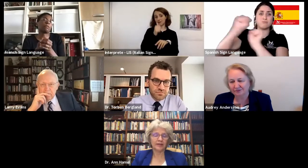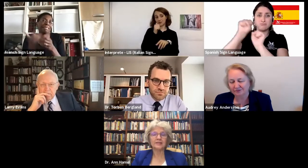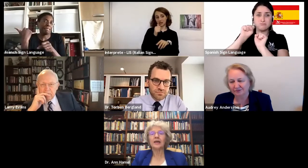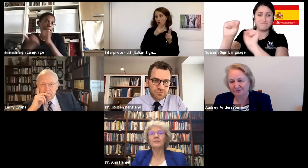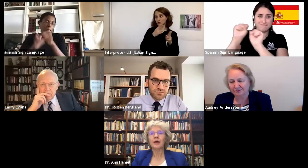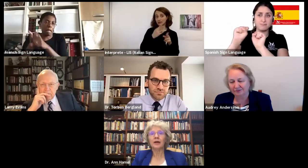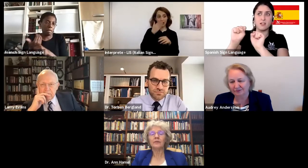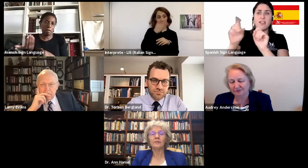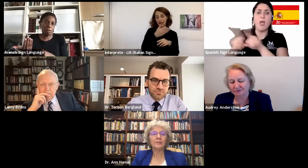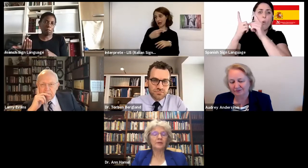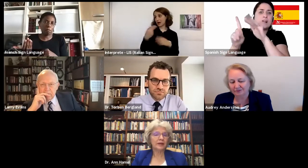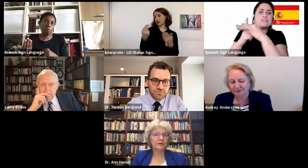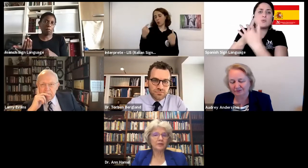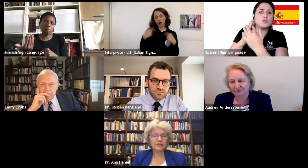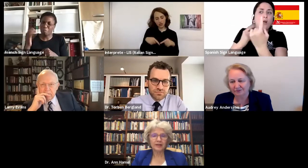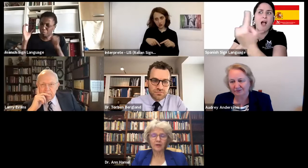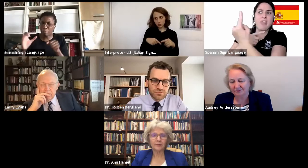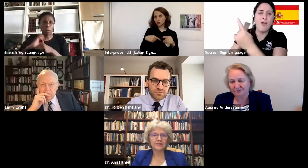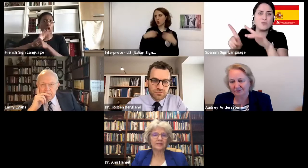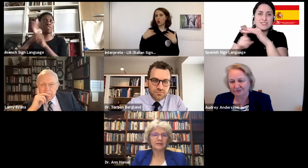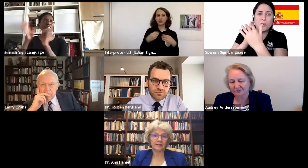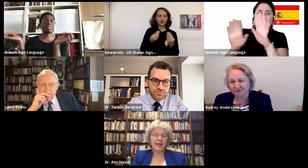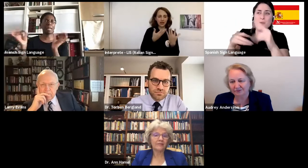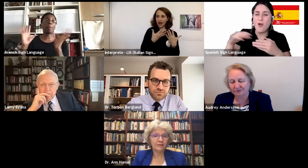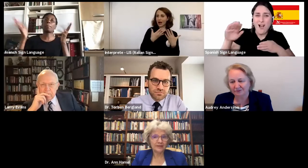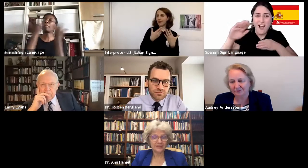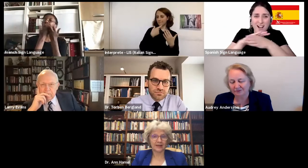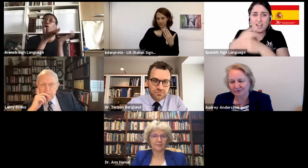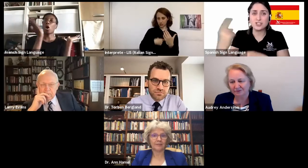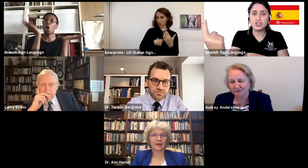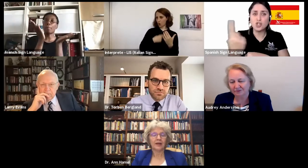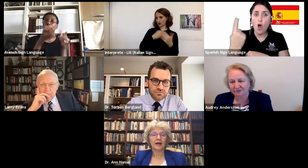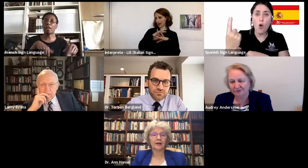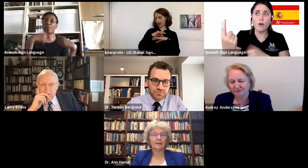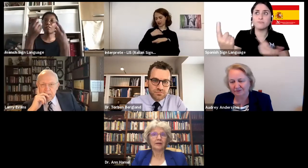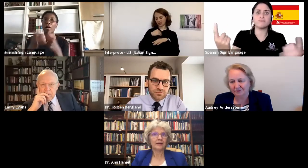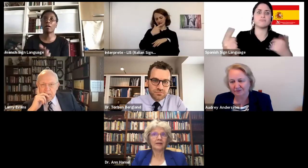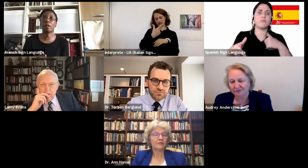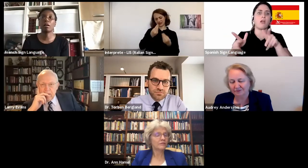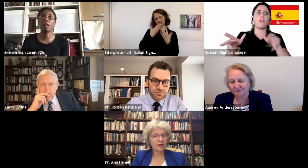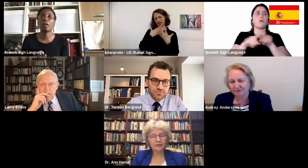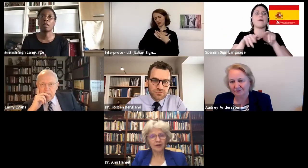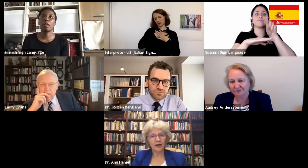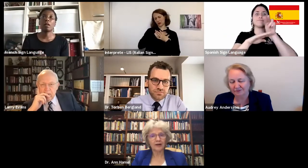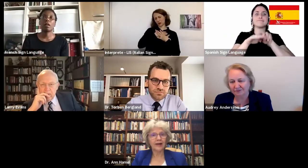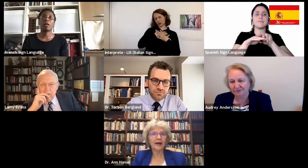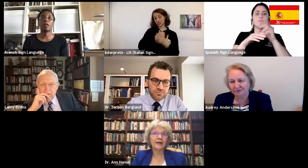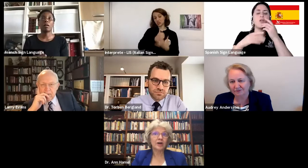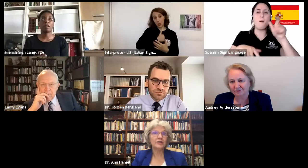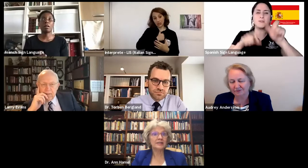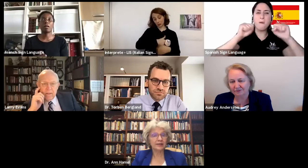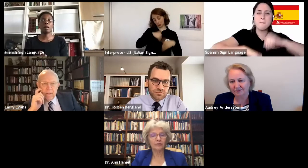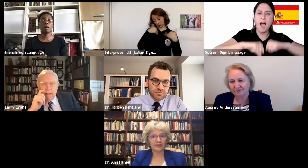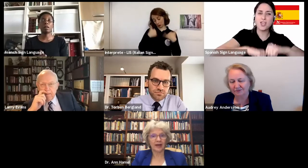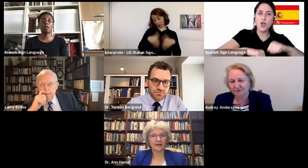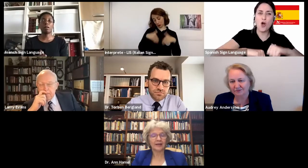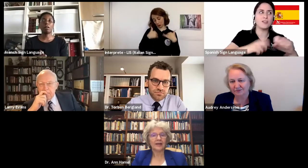aloneness. People in nursing homes, you can't visit them. It's very, very hard. It's